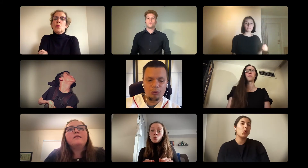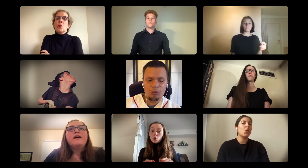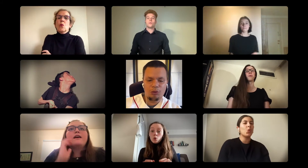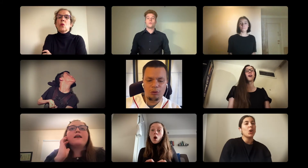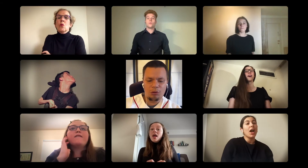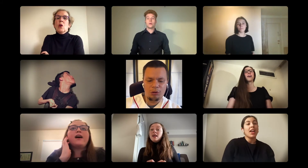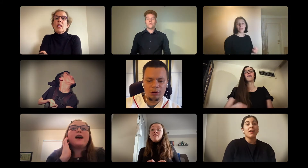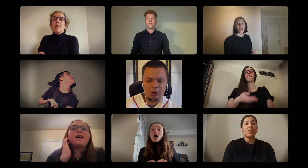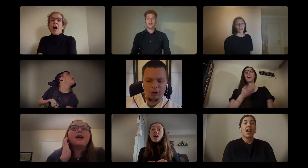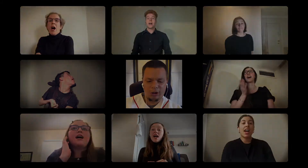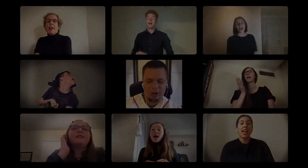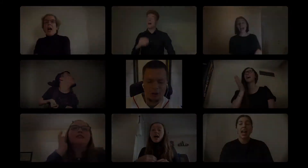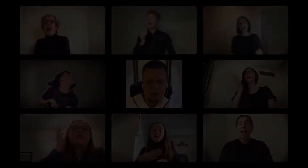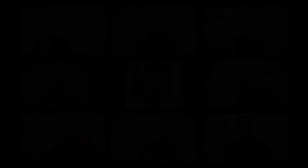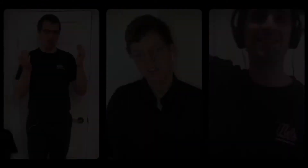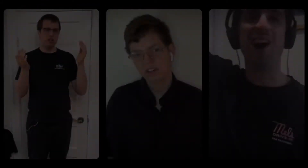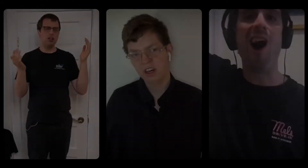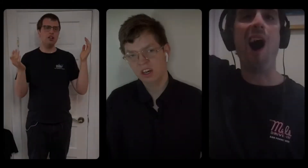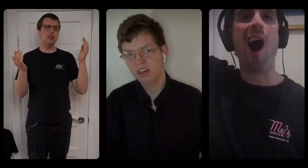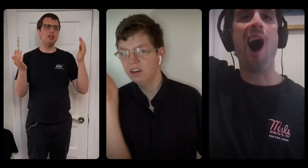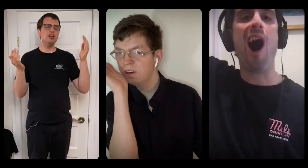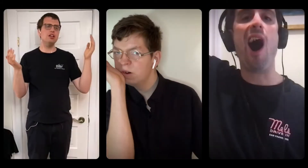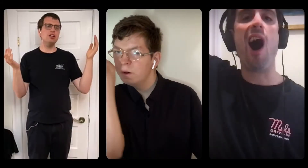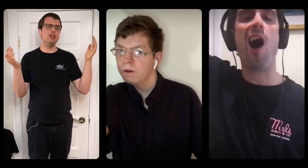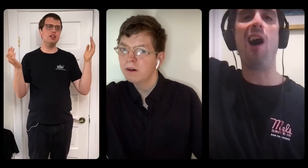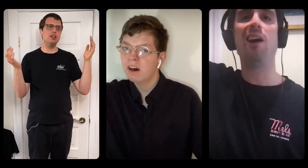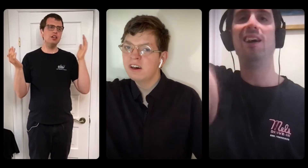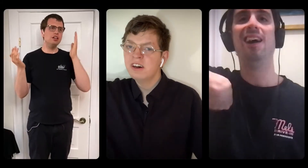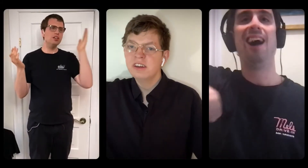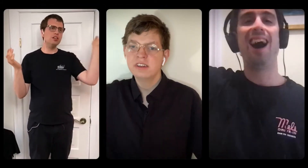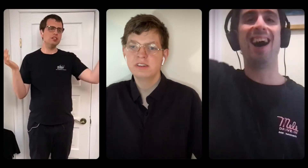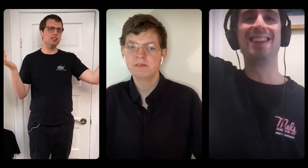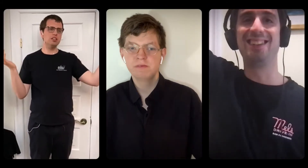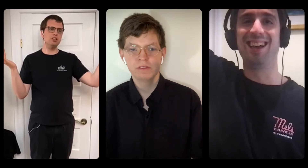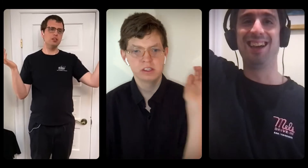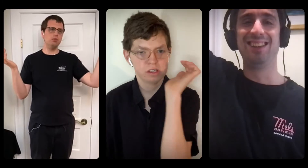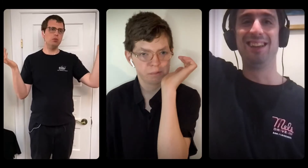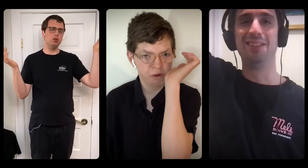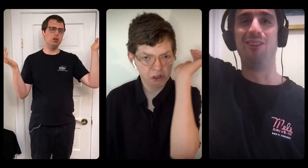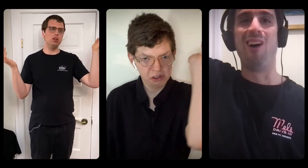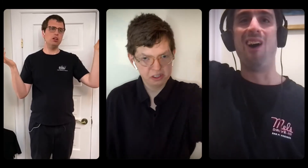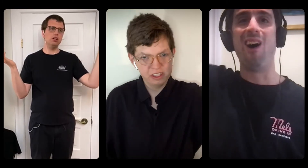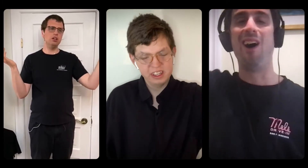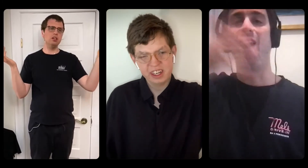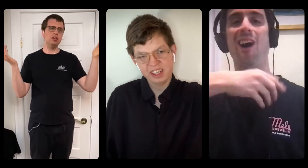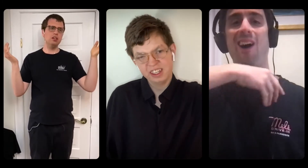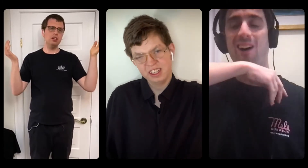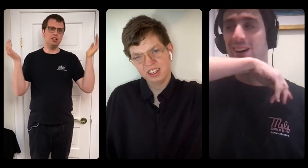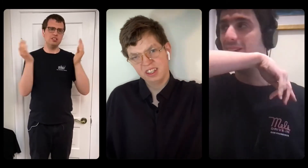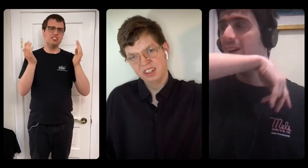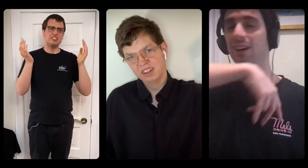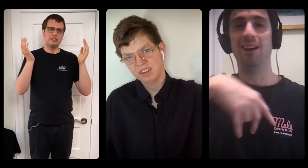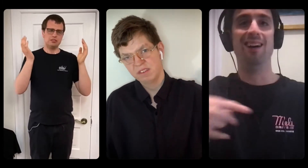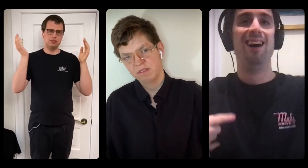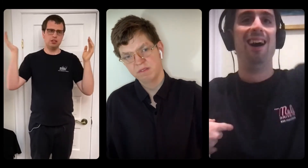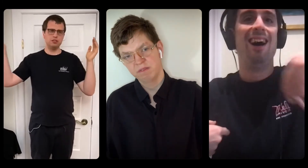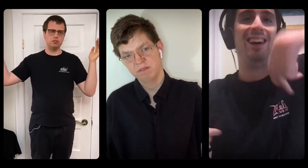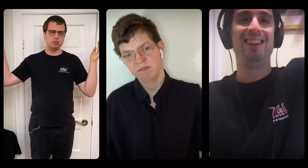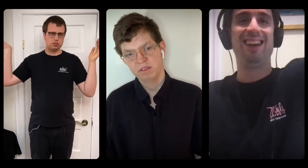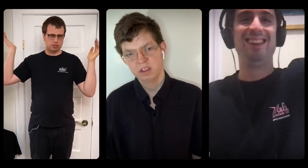If I had a song, I'd sing it morning, I'd